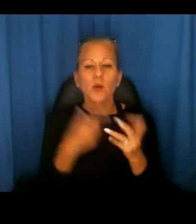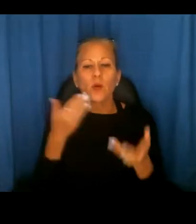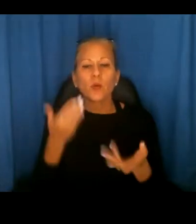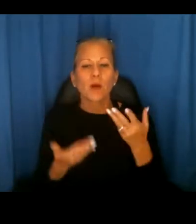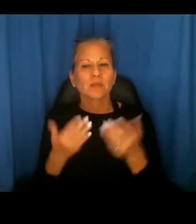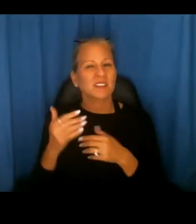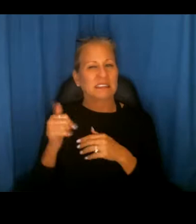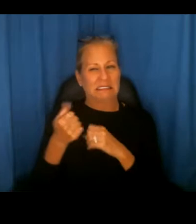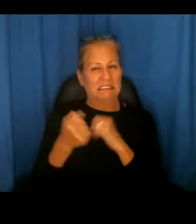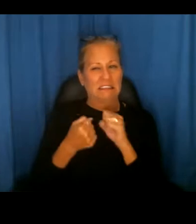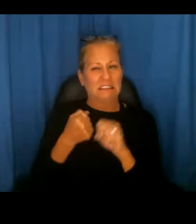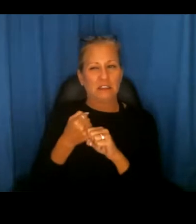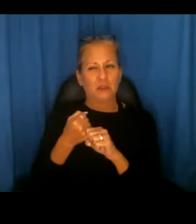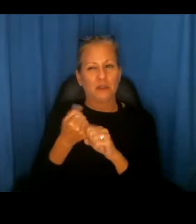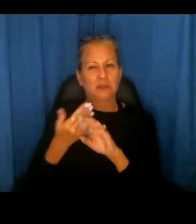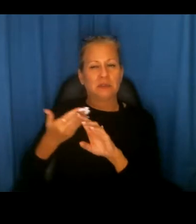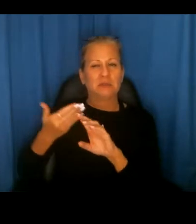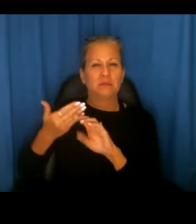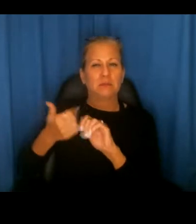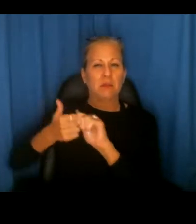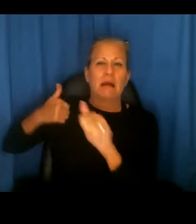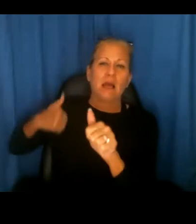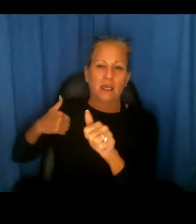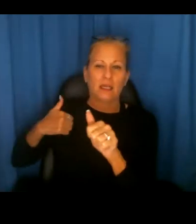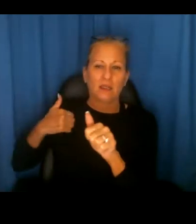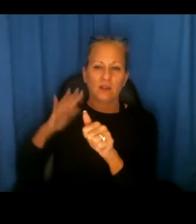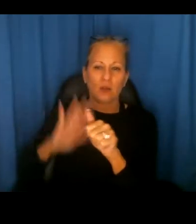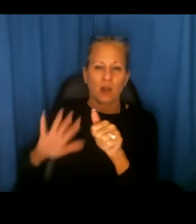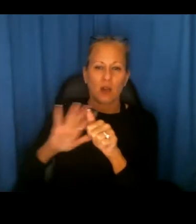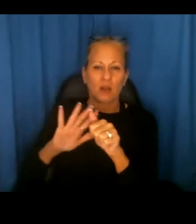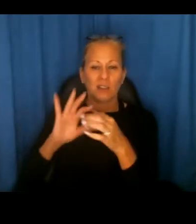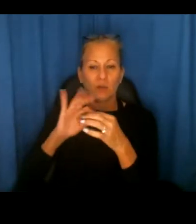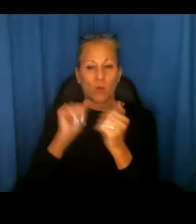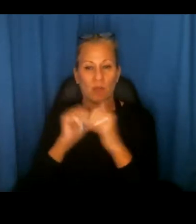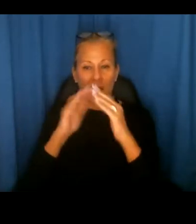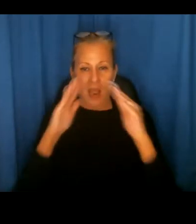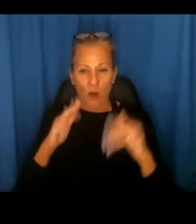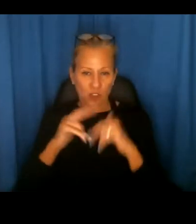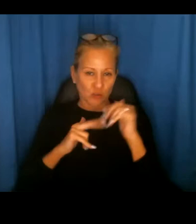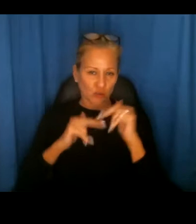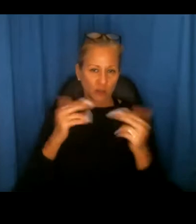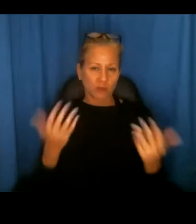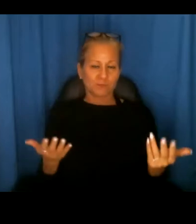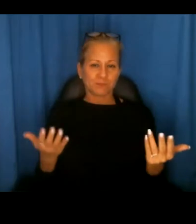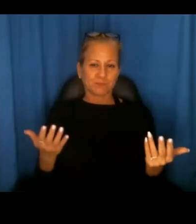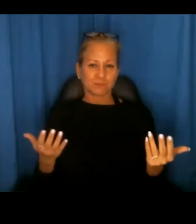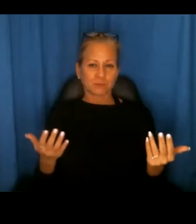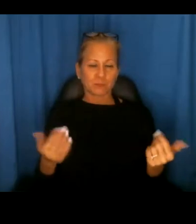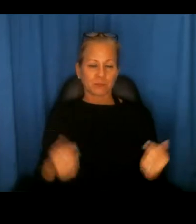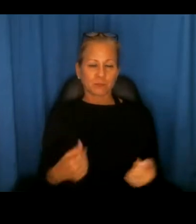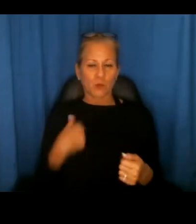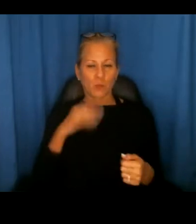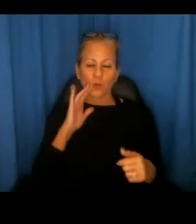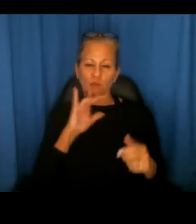decade or more behind where we need to be in terms of housing construction in this country. Uh, and we're going to